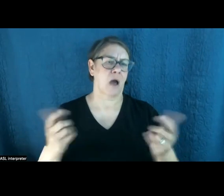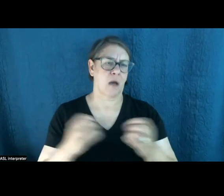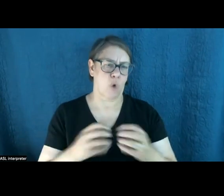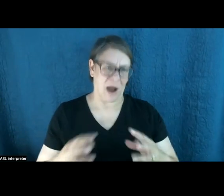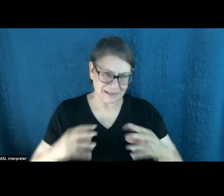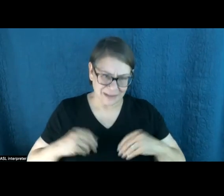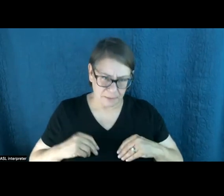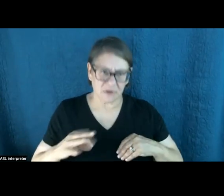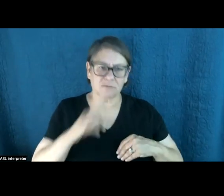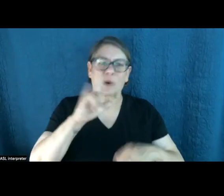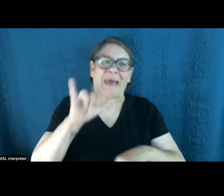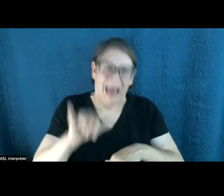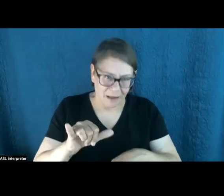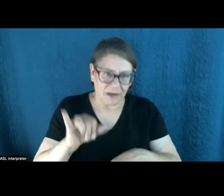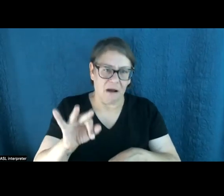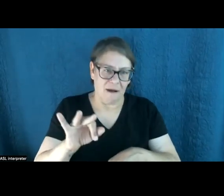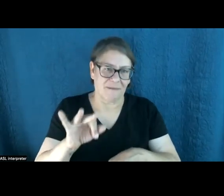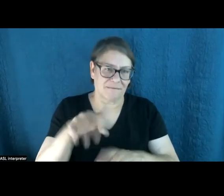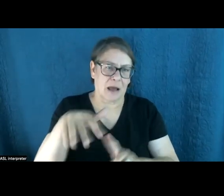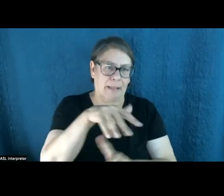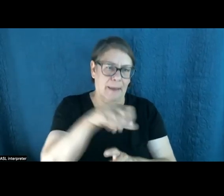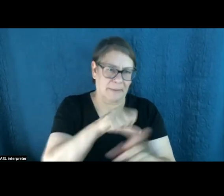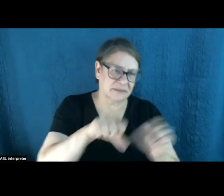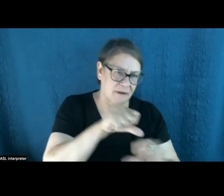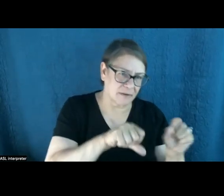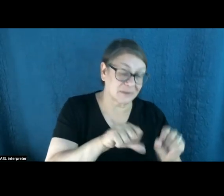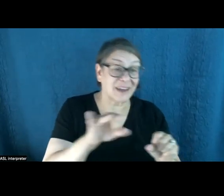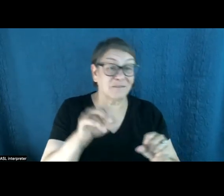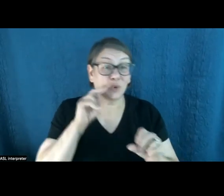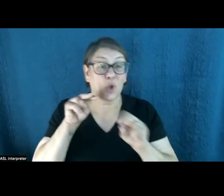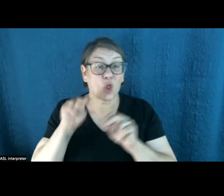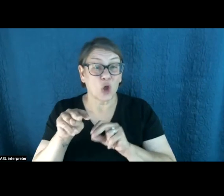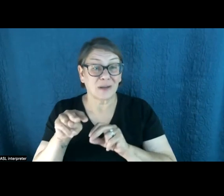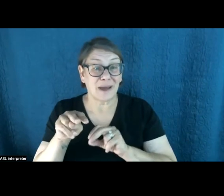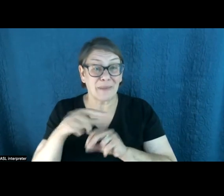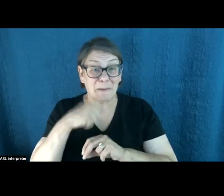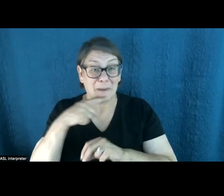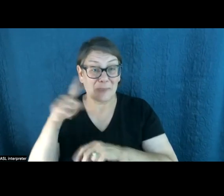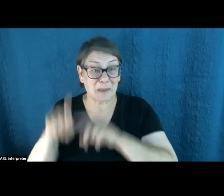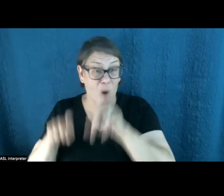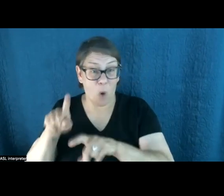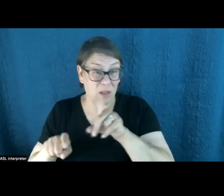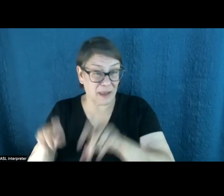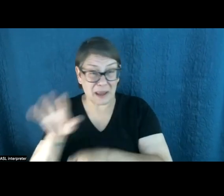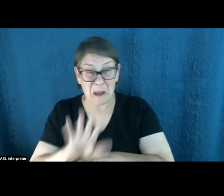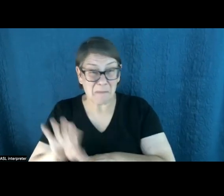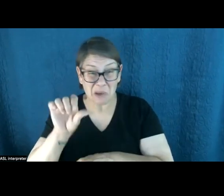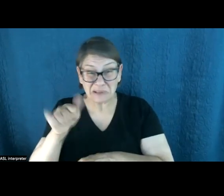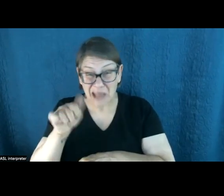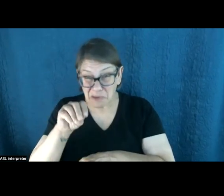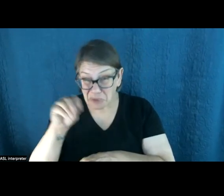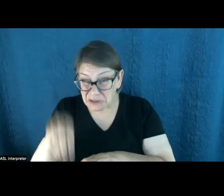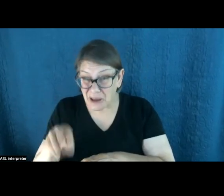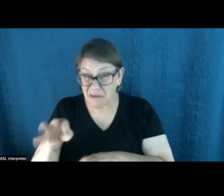of climate science than there was a decade ago. And if you look at the public polling on this, generally only about 10% of